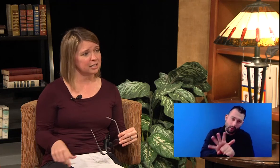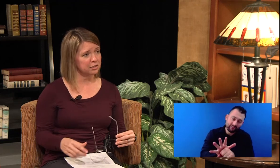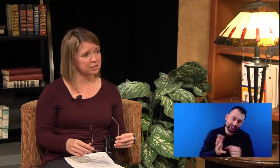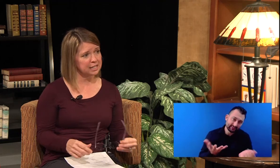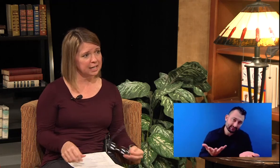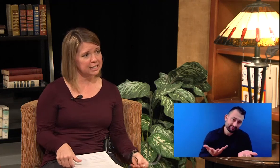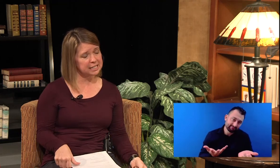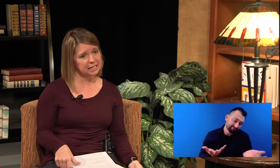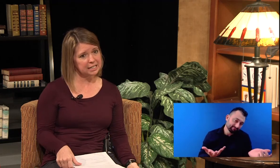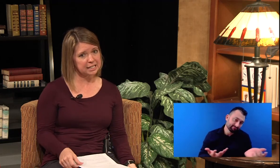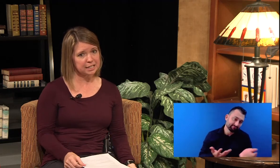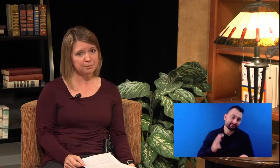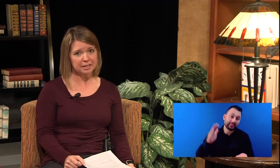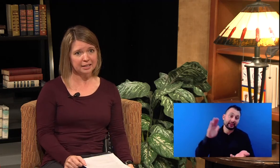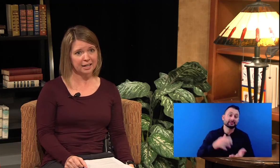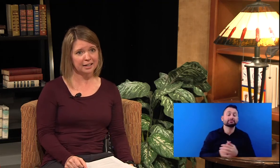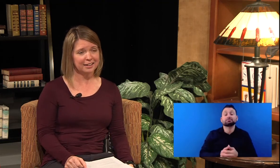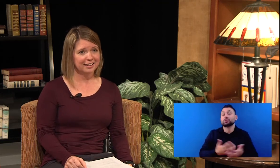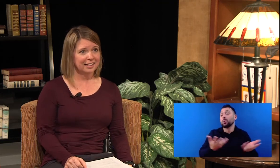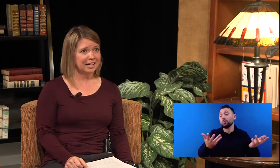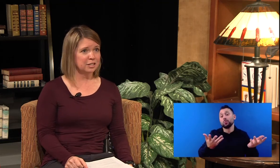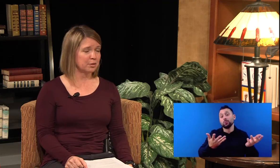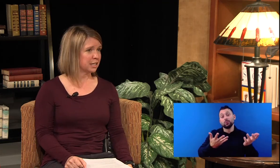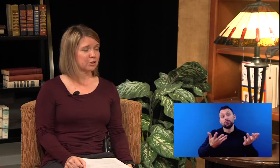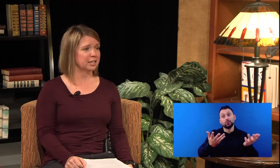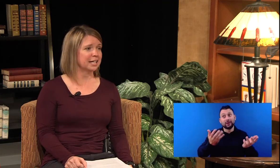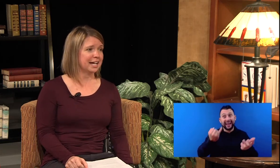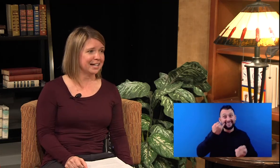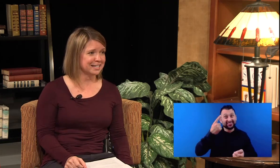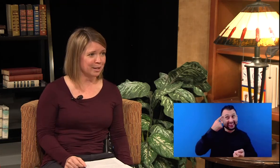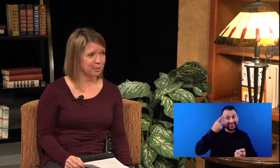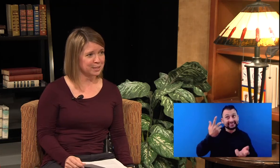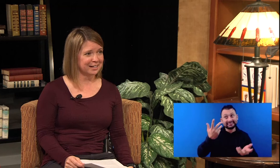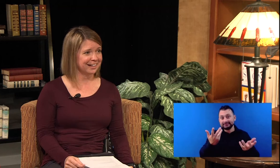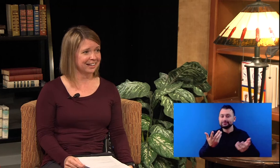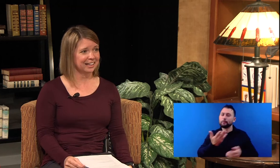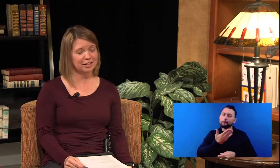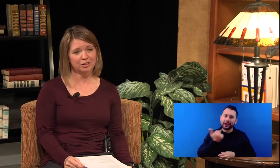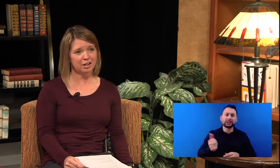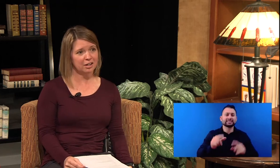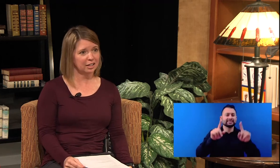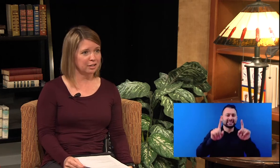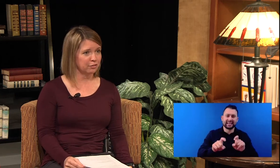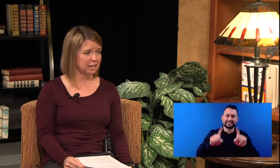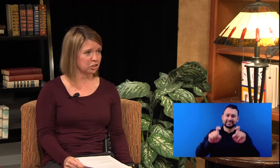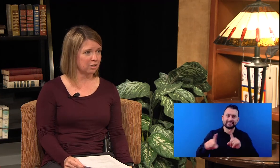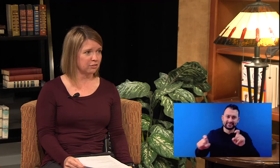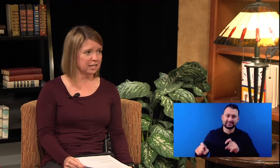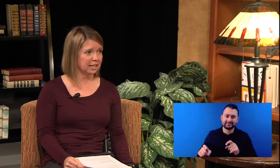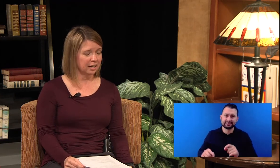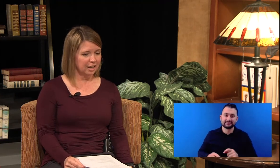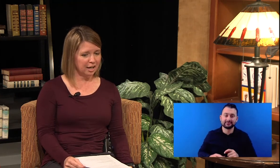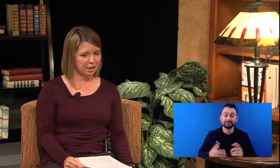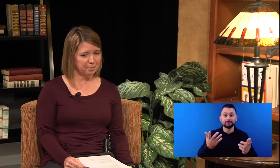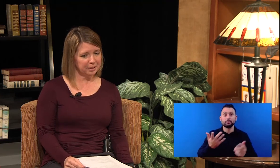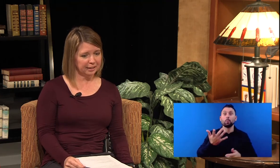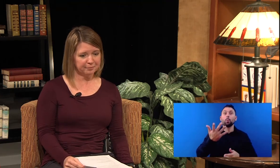know your status. And it doesn't mean that it's going to turn into AIDS, that person can live a long life with HIV, um, and